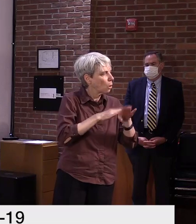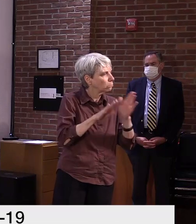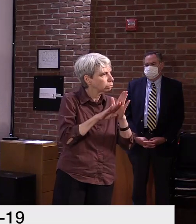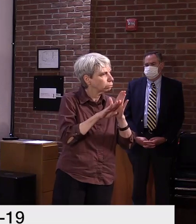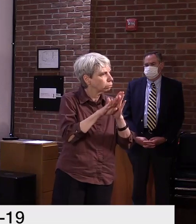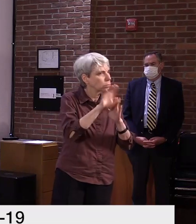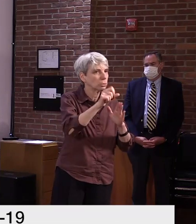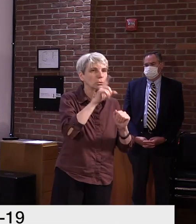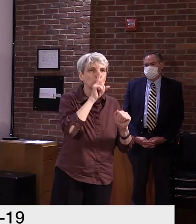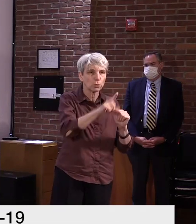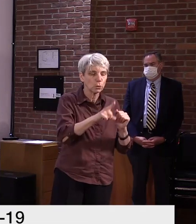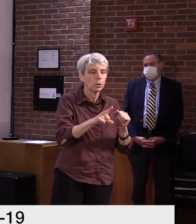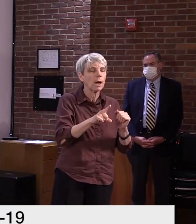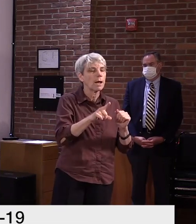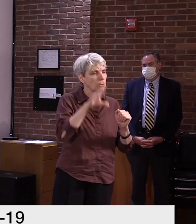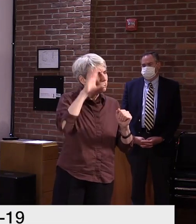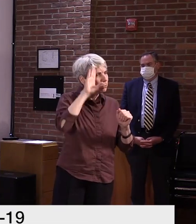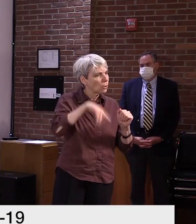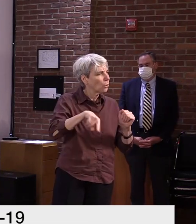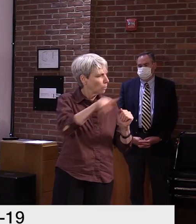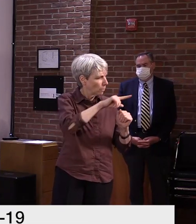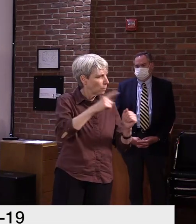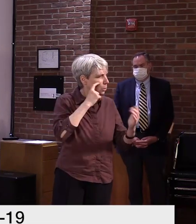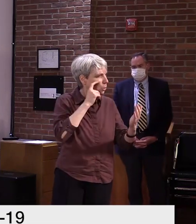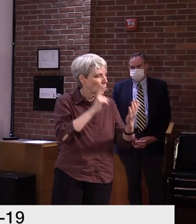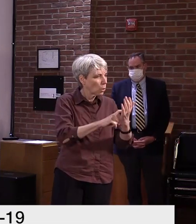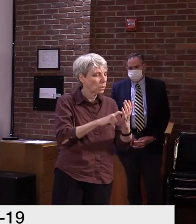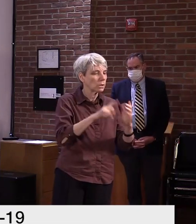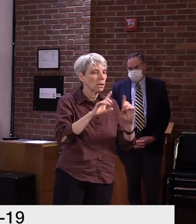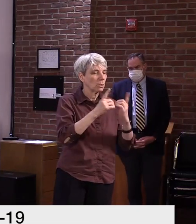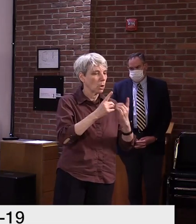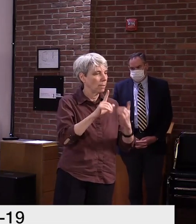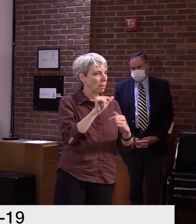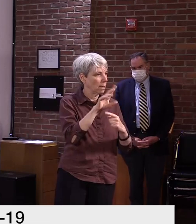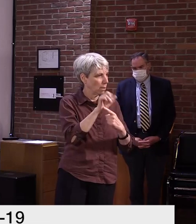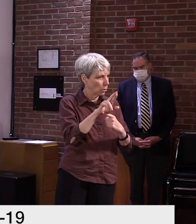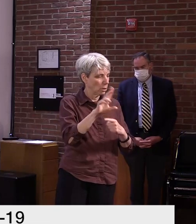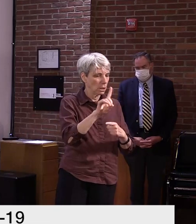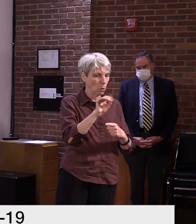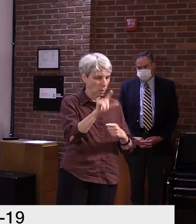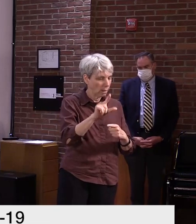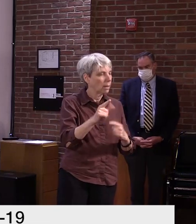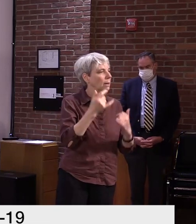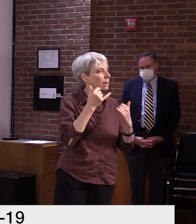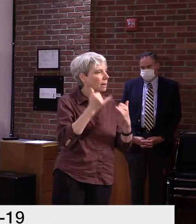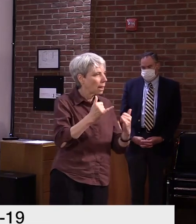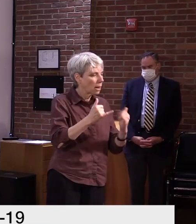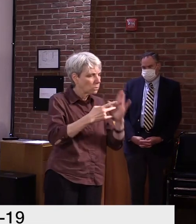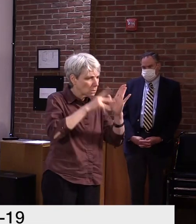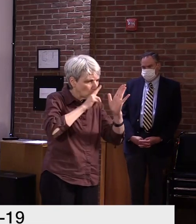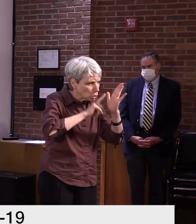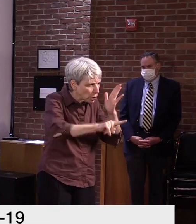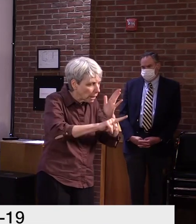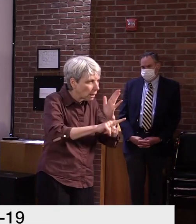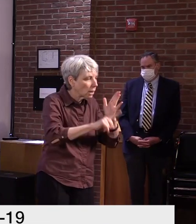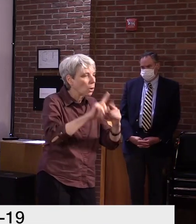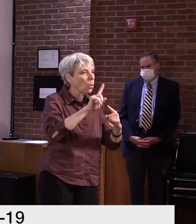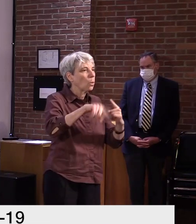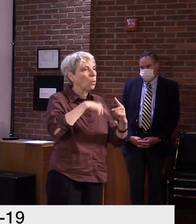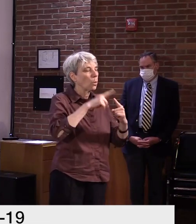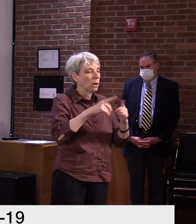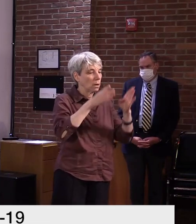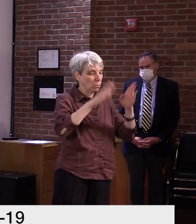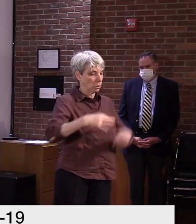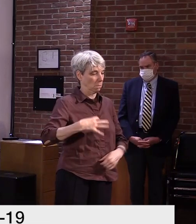and many of you may have seen, that the department is taking extra efforts now to validate the identity of